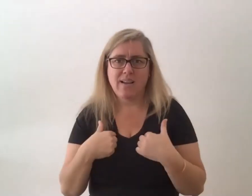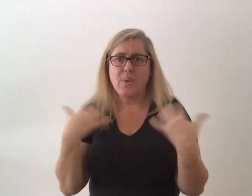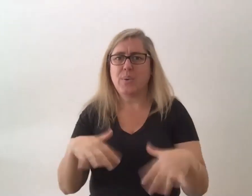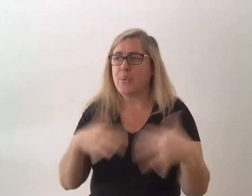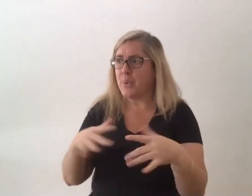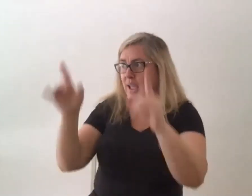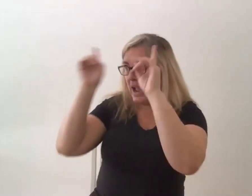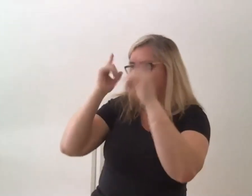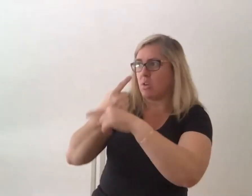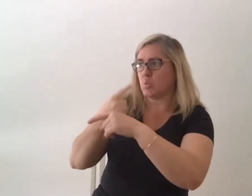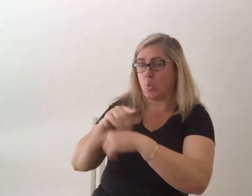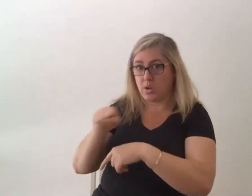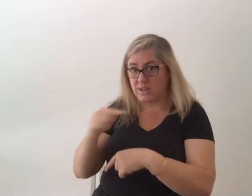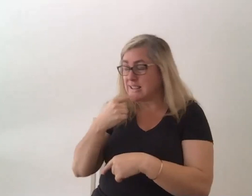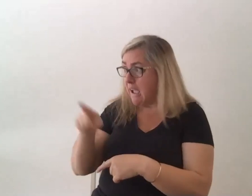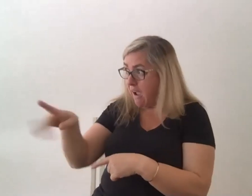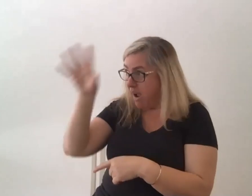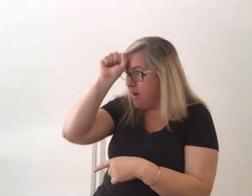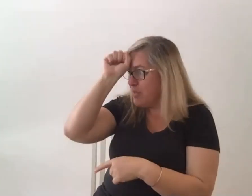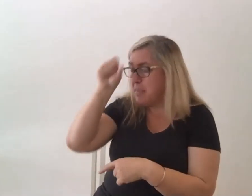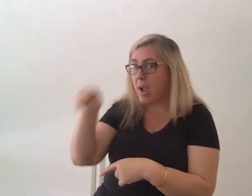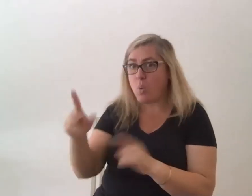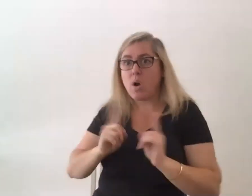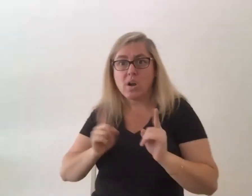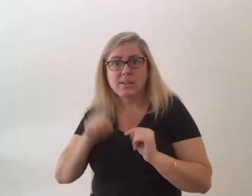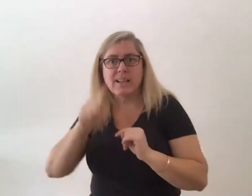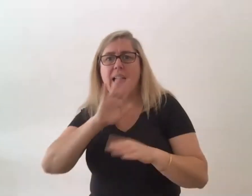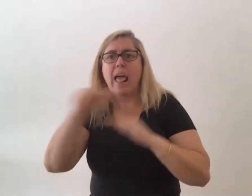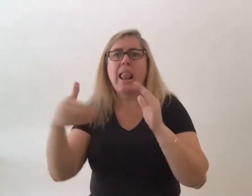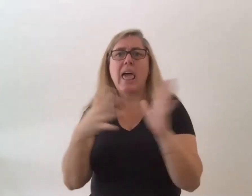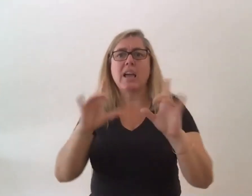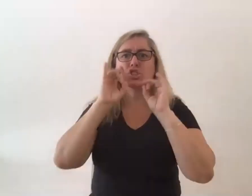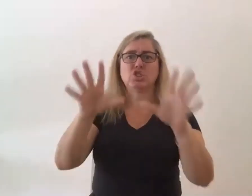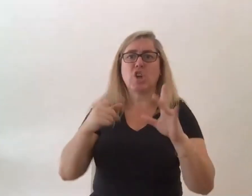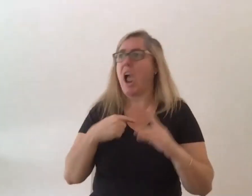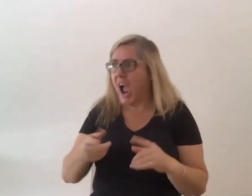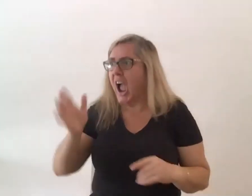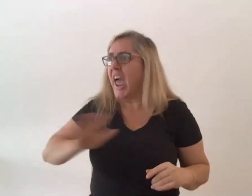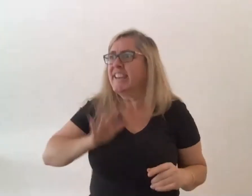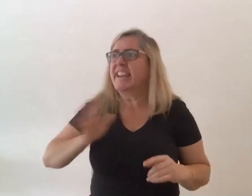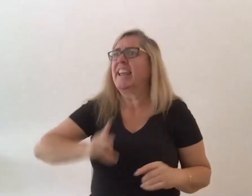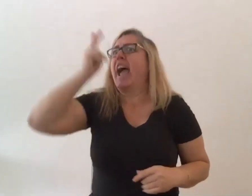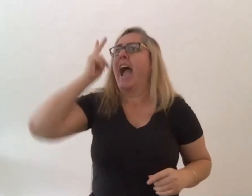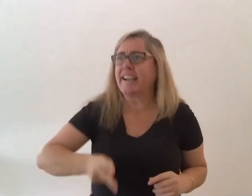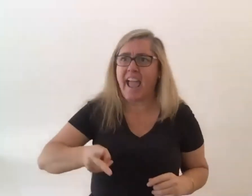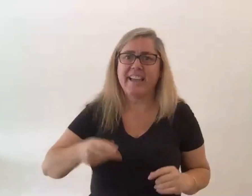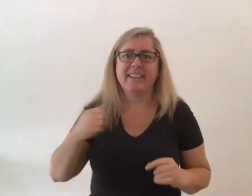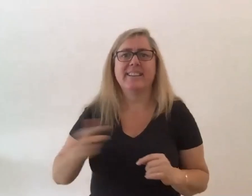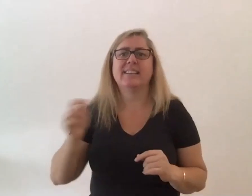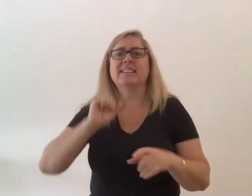i remember when you when we finished the last show everyone was just like we need to do it again and it was just like yes absolutely you